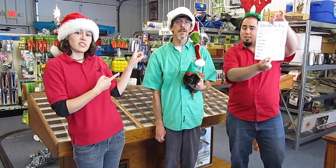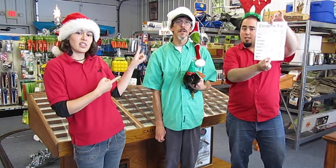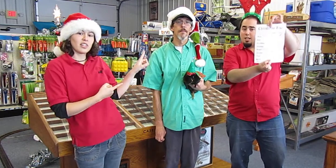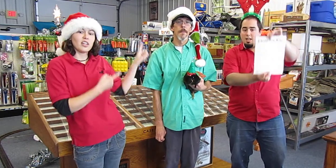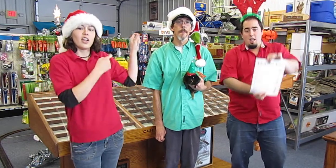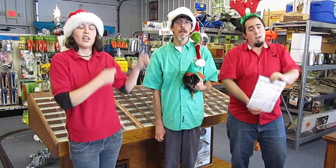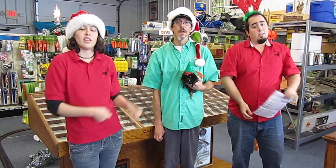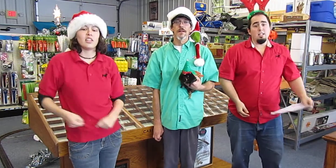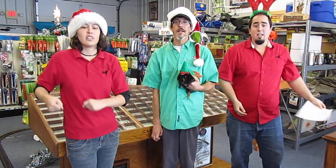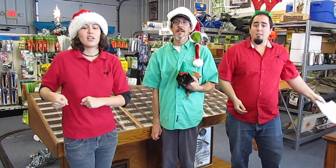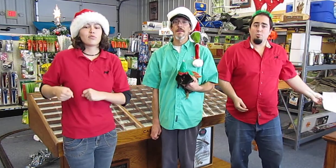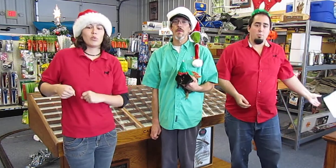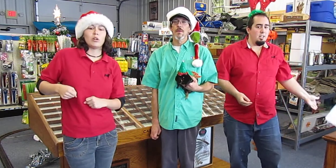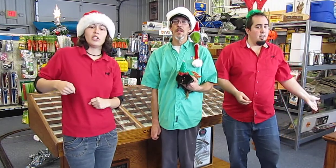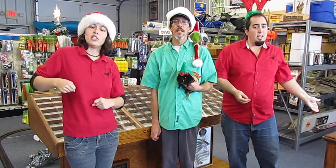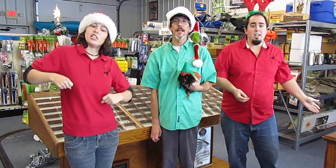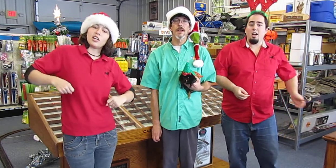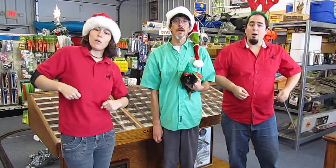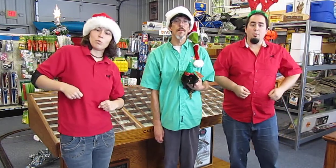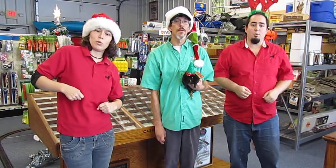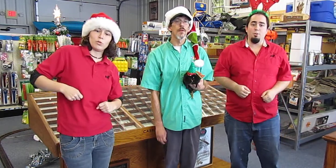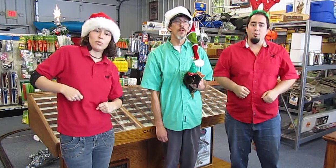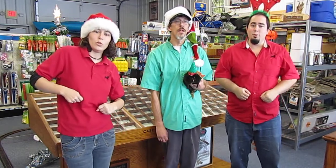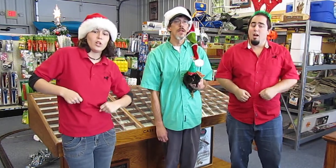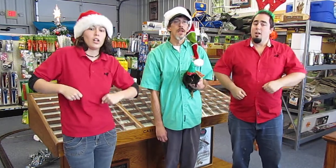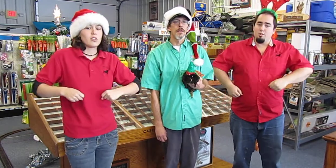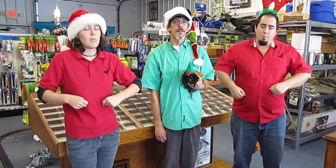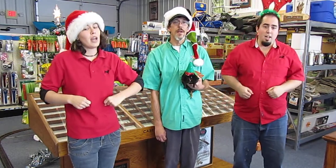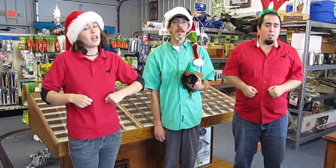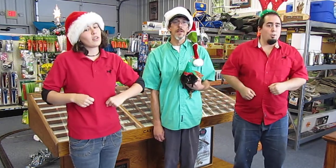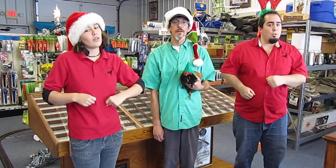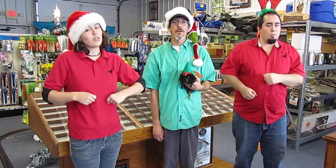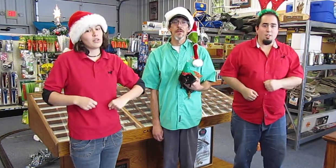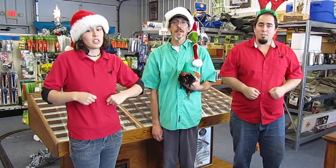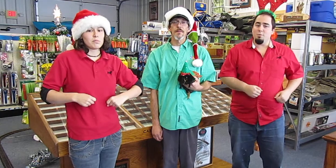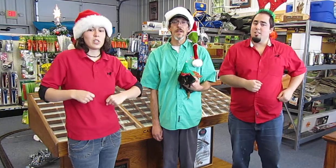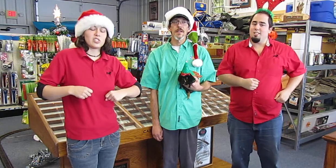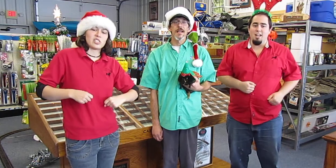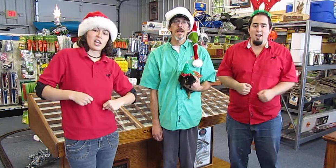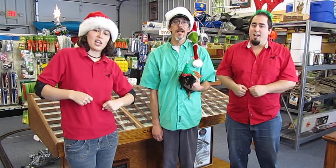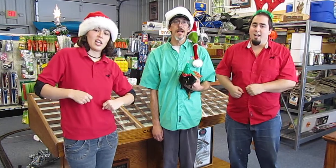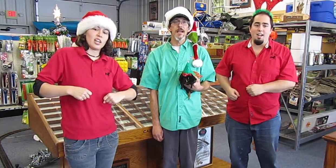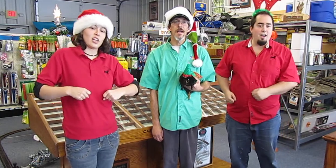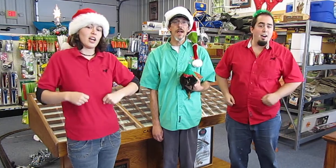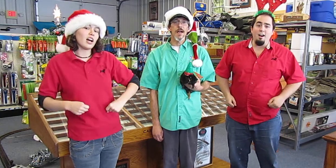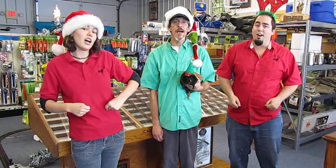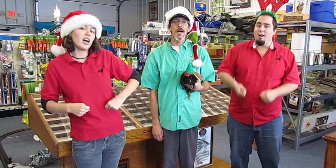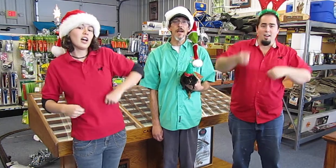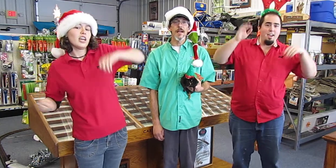These gifts will really come through to make your Christmas day ahead.